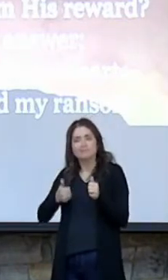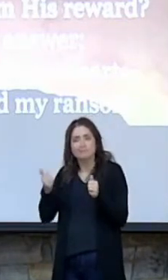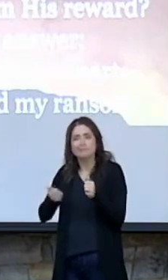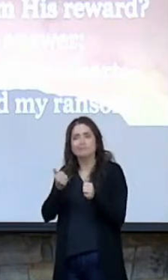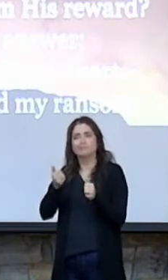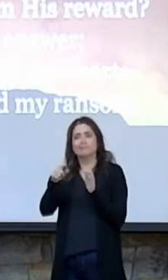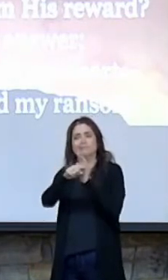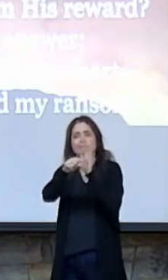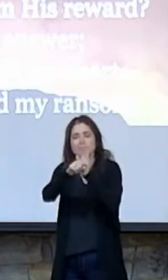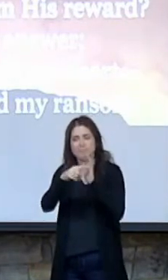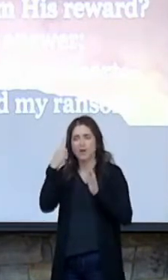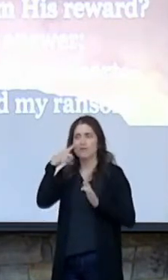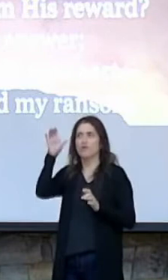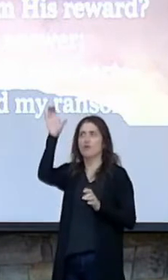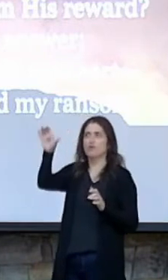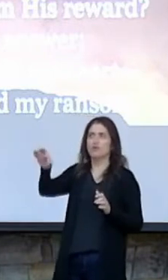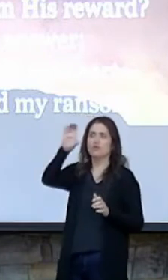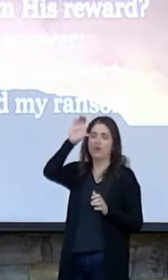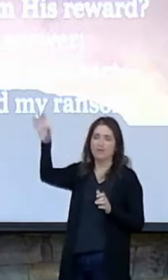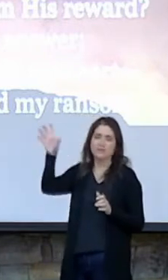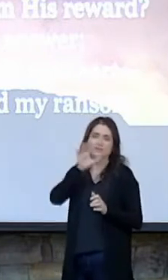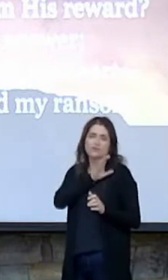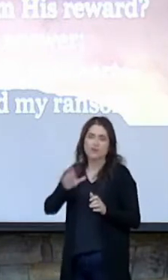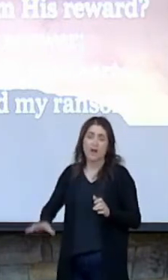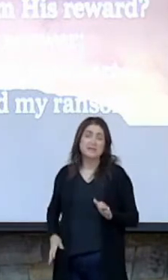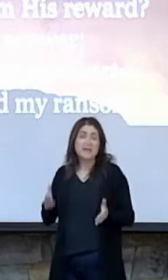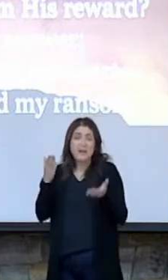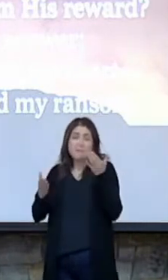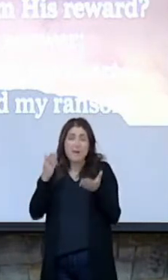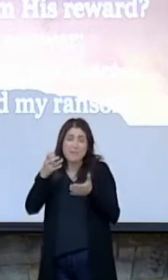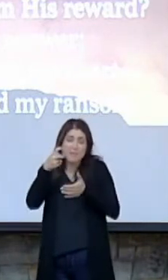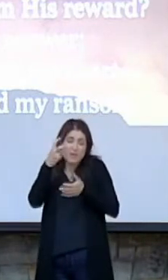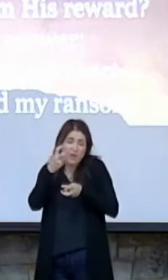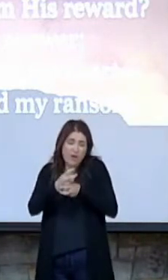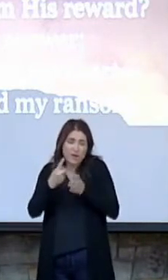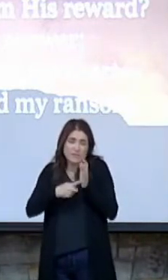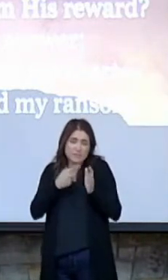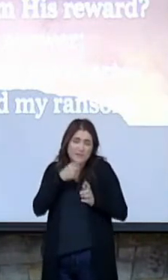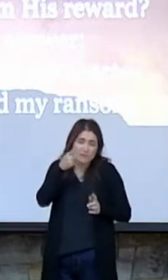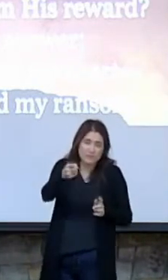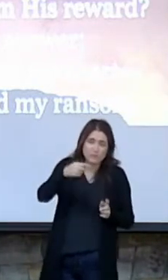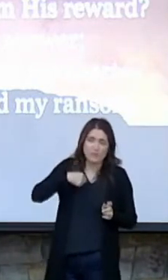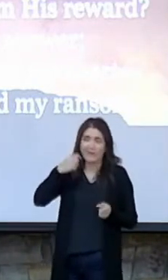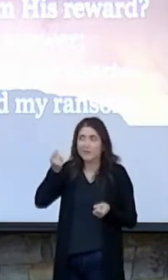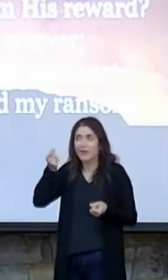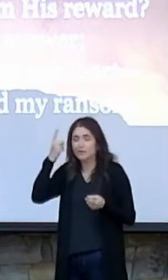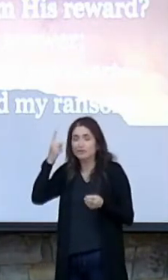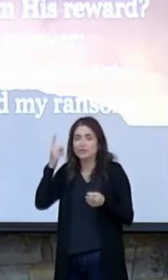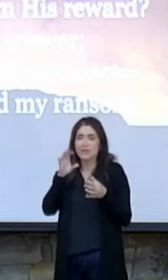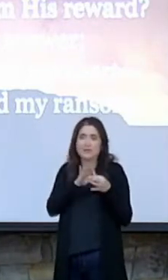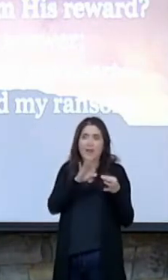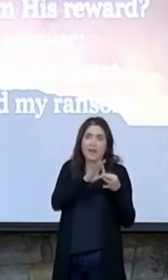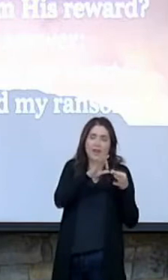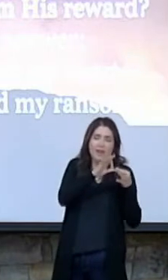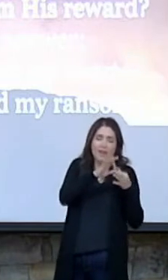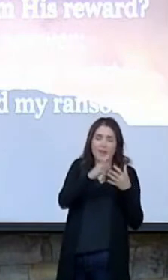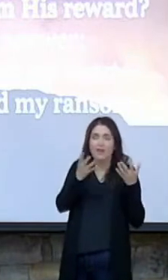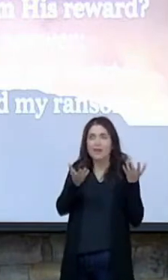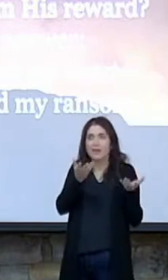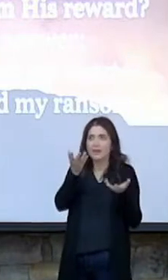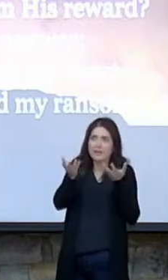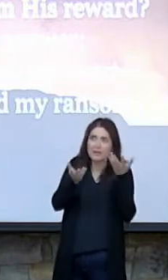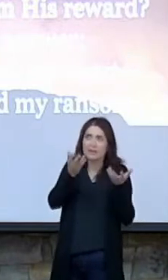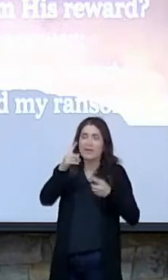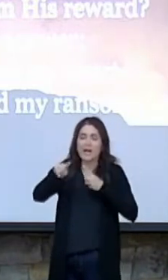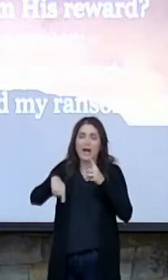Christ. It's maybe hard sometimes for you and I to understand all the hubbub, I guess maybe for a lack of a better way to